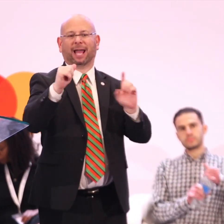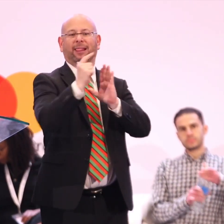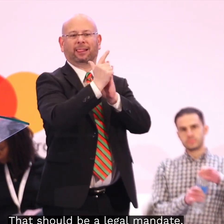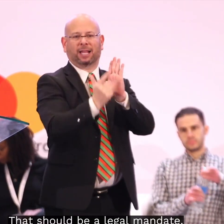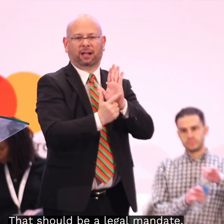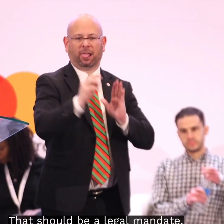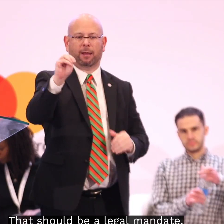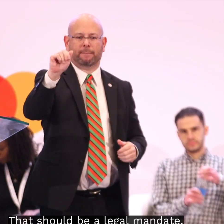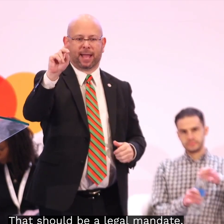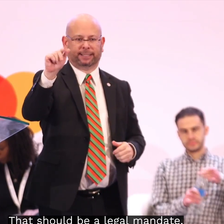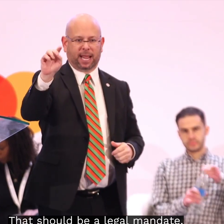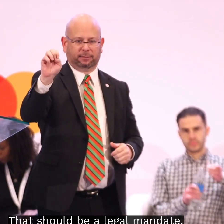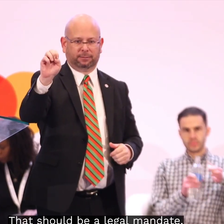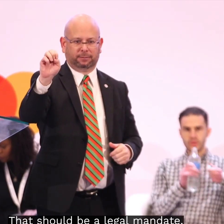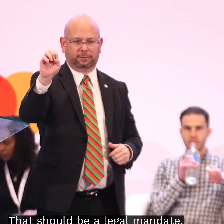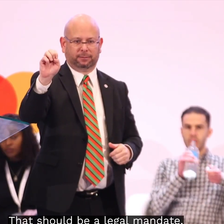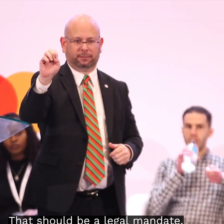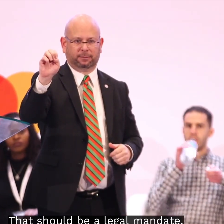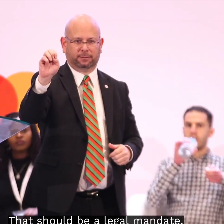And that should be a legal mandate.